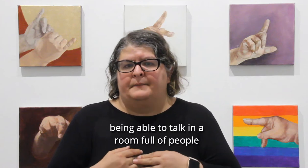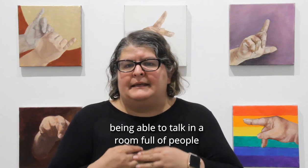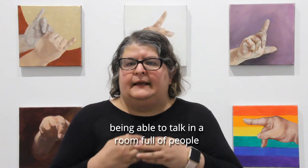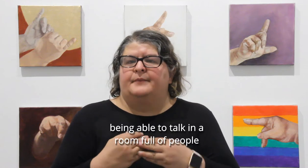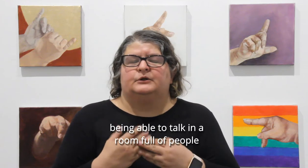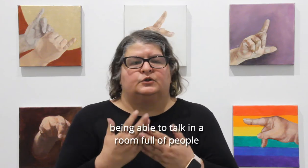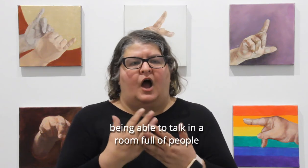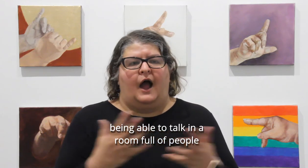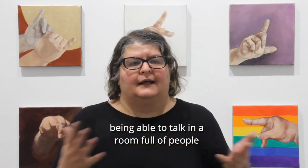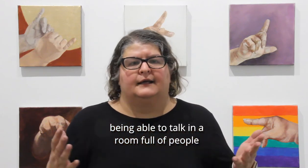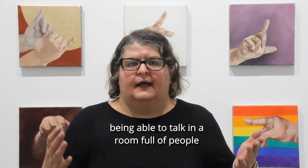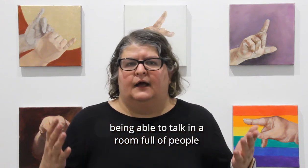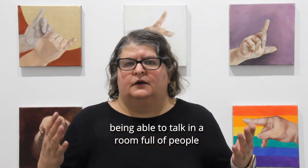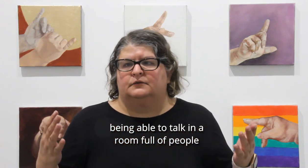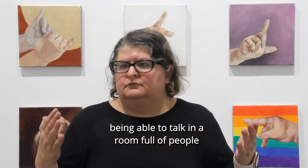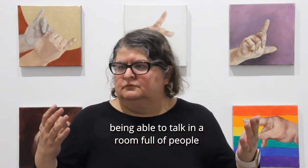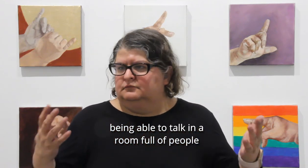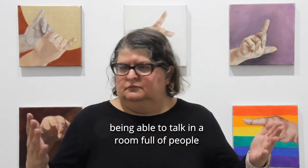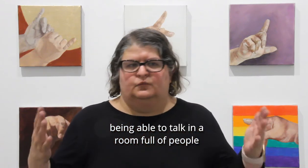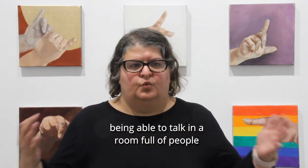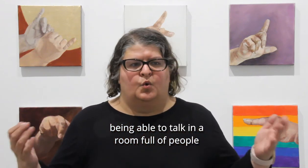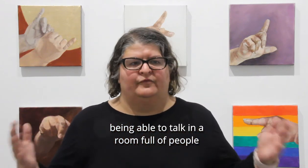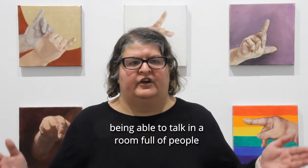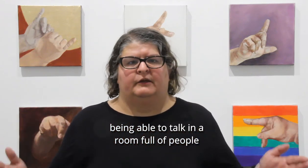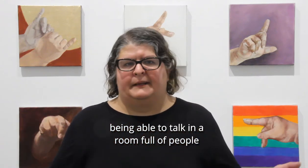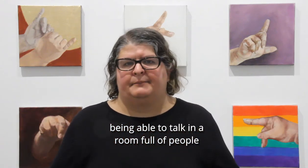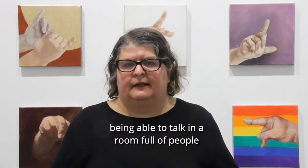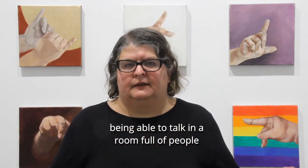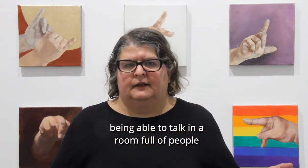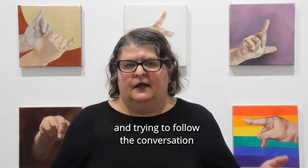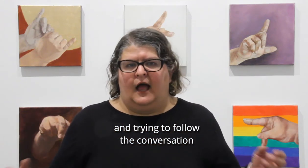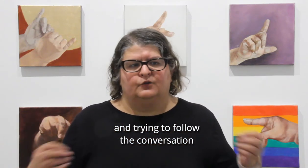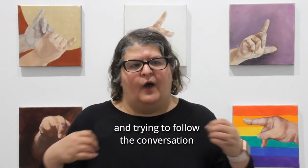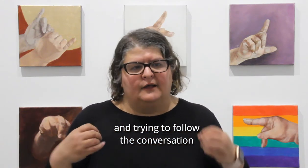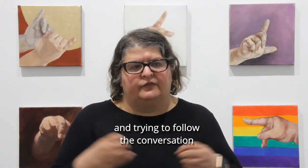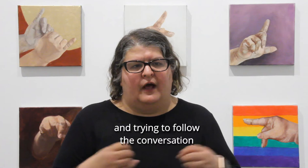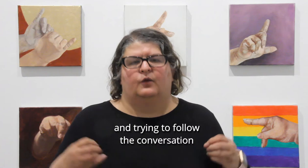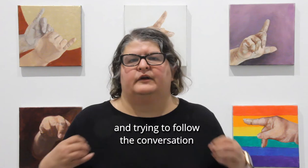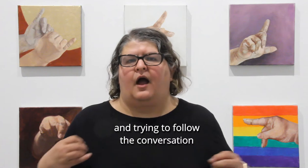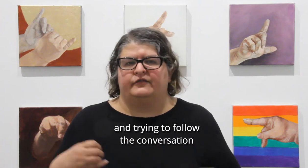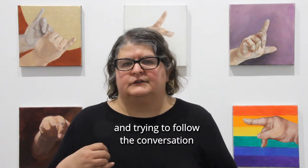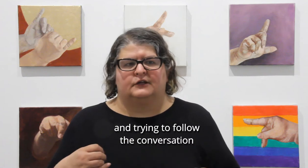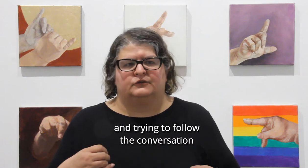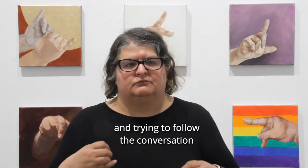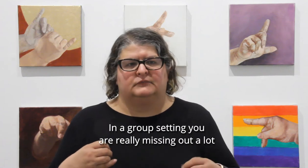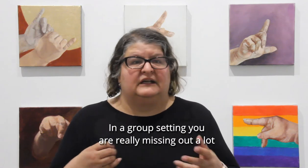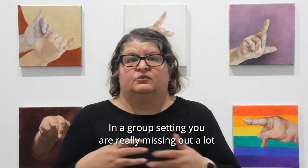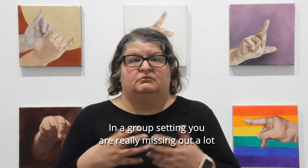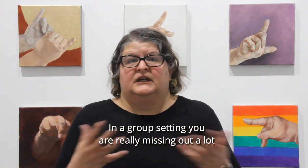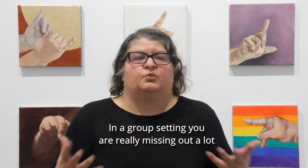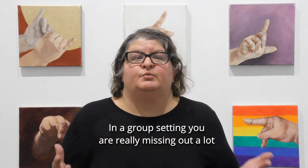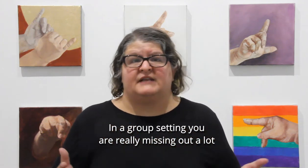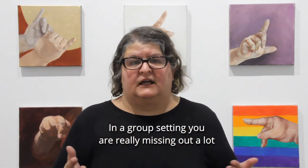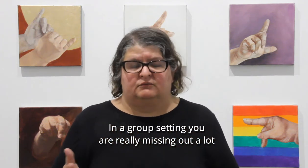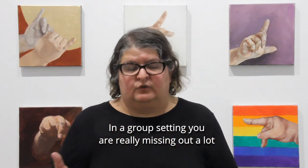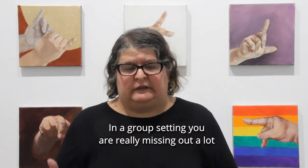being able to talk in a room full of people and trying to follow the conversation. In a, in a group setting, really,